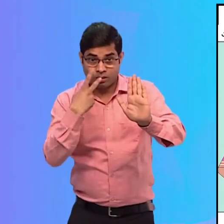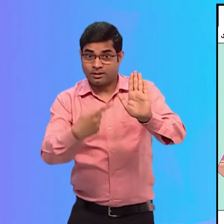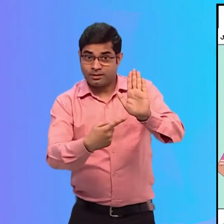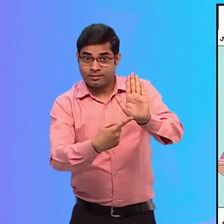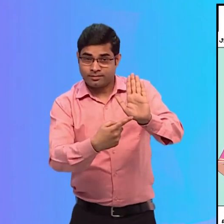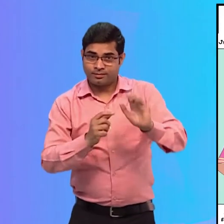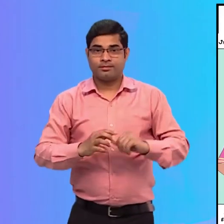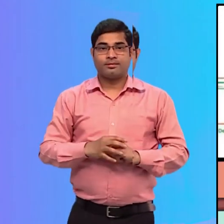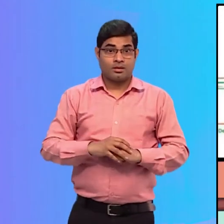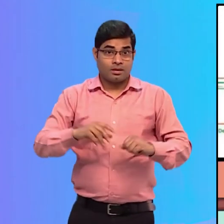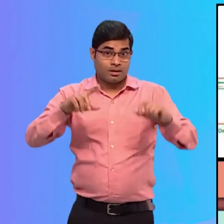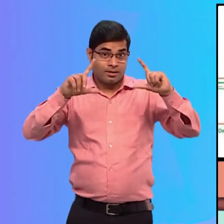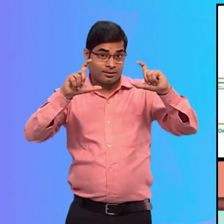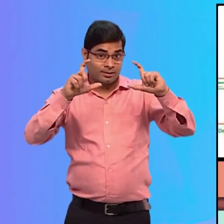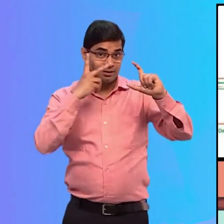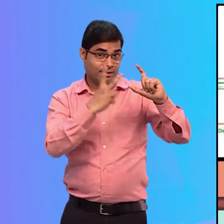In the third picture,